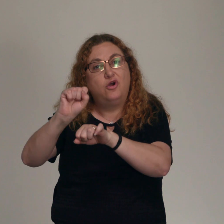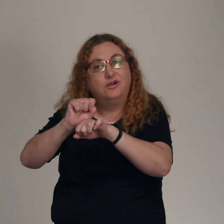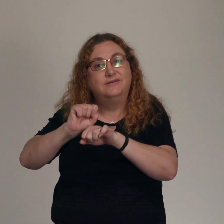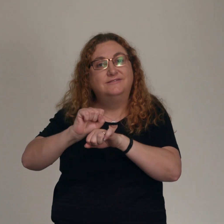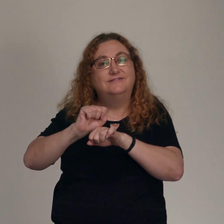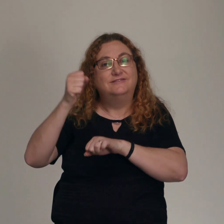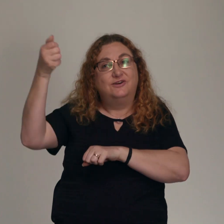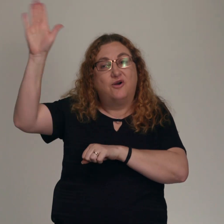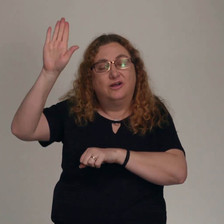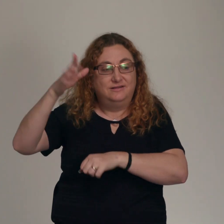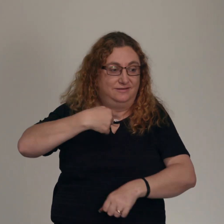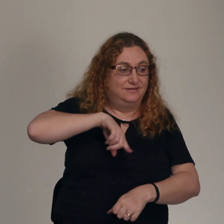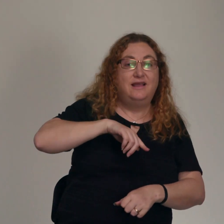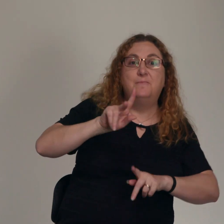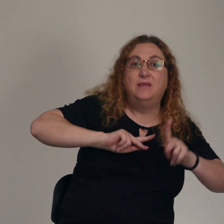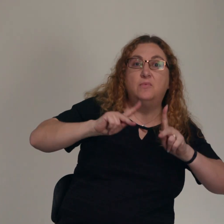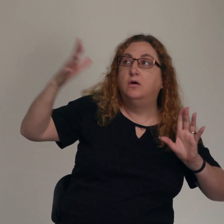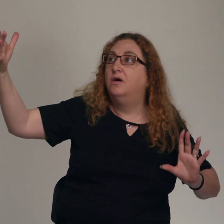God through Christ.